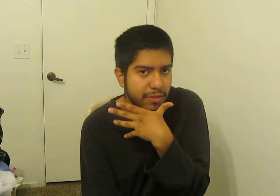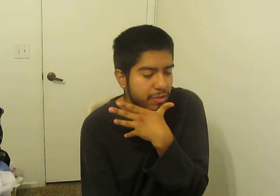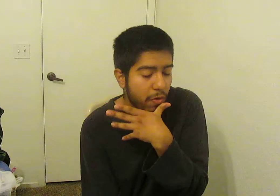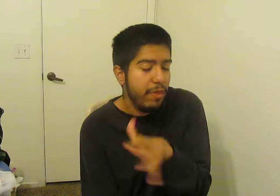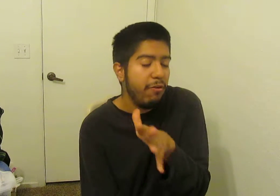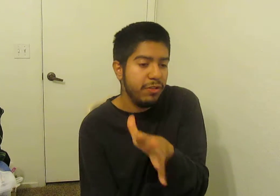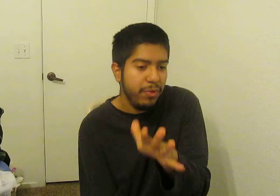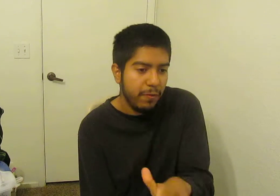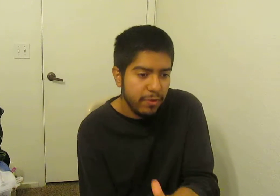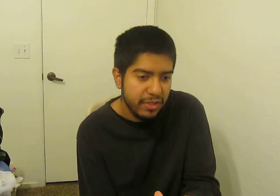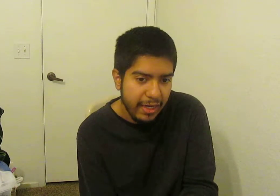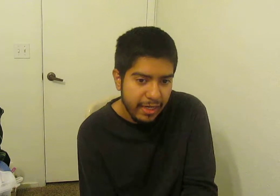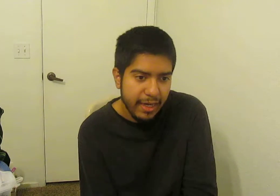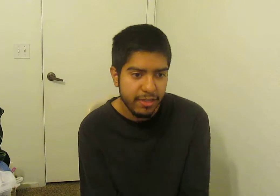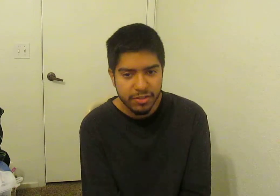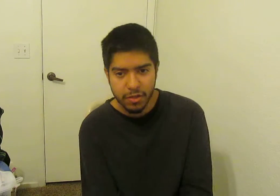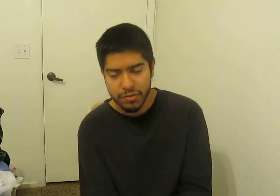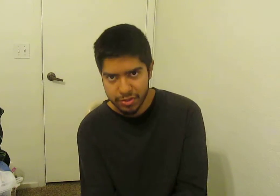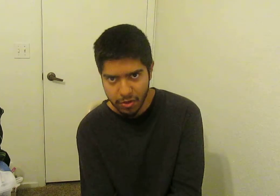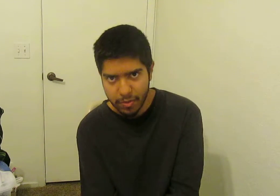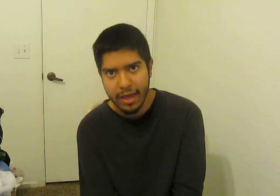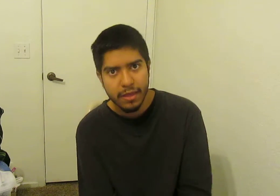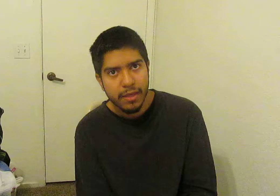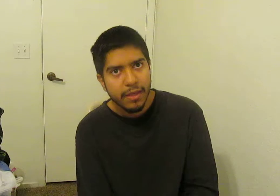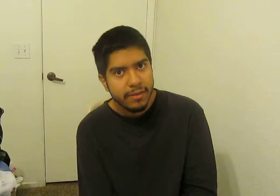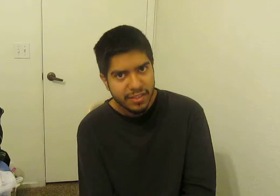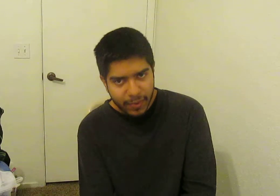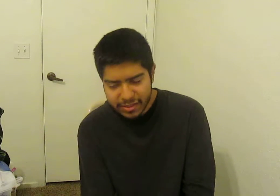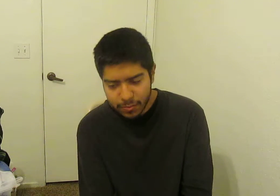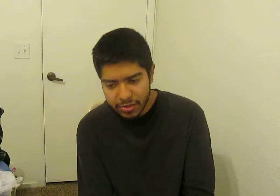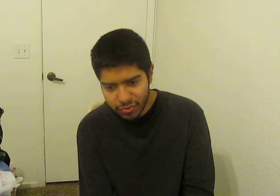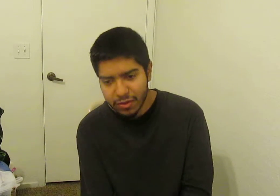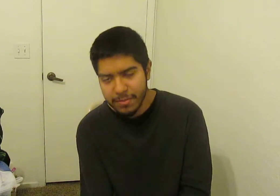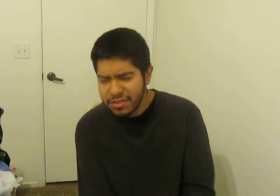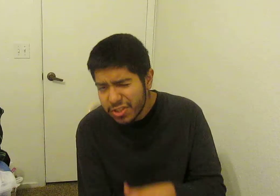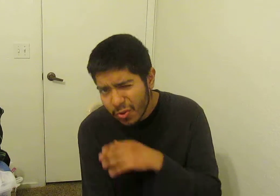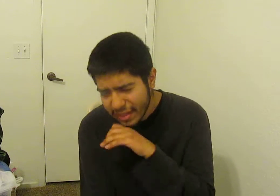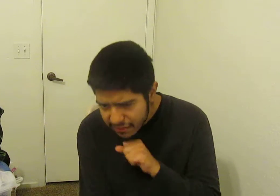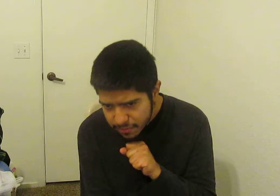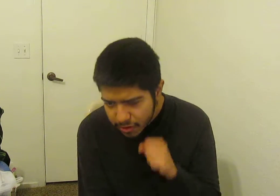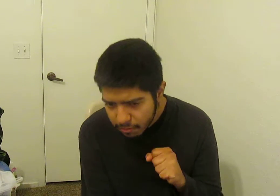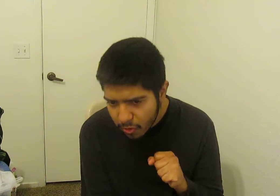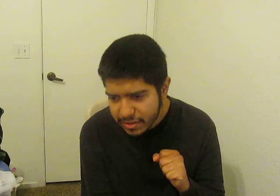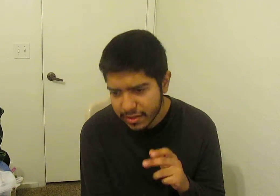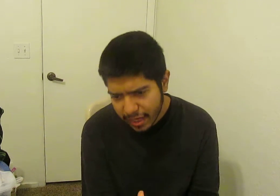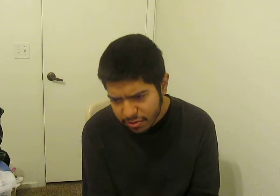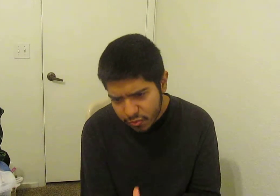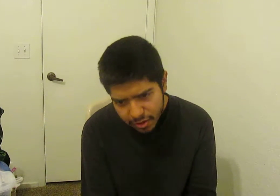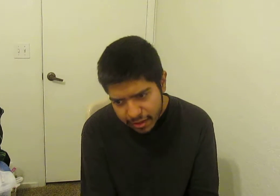So, that was a beautiful scene. And it just goes to show that despite some of the shortcomings, the show can have some good moments. And that was really